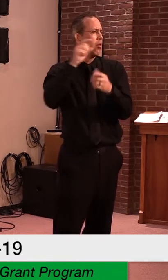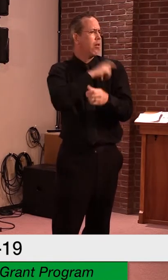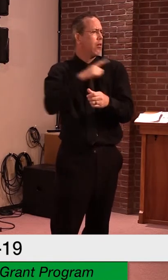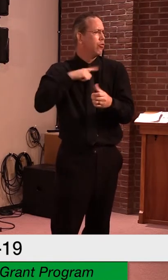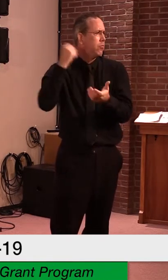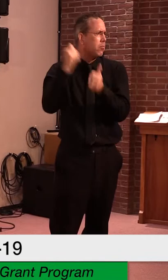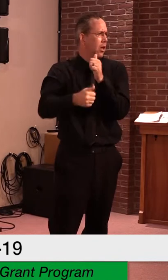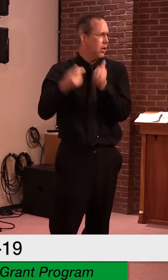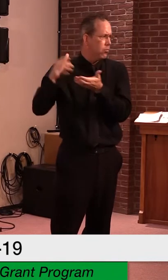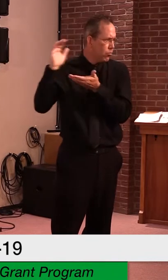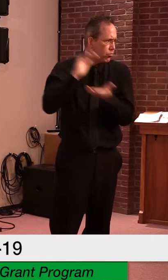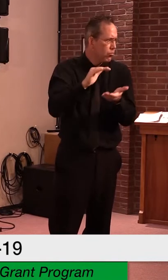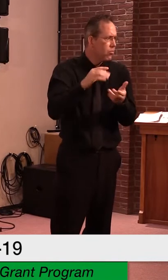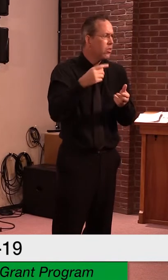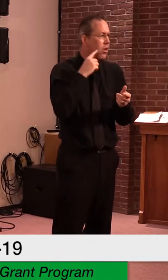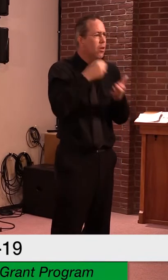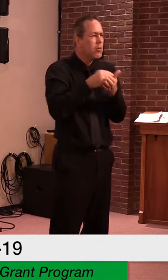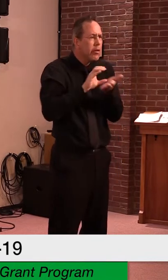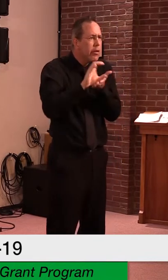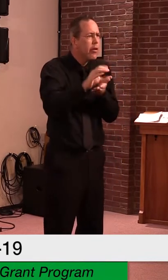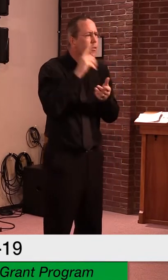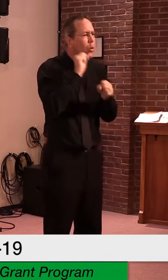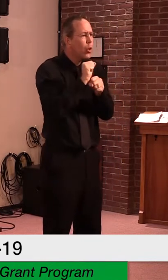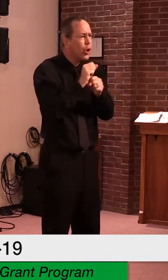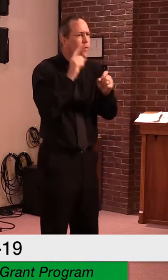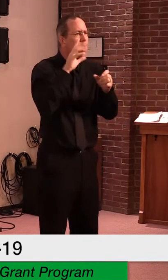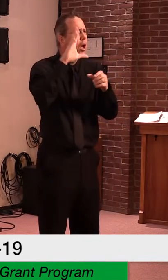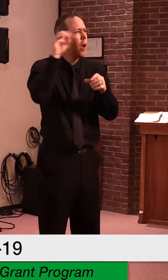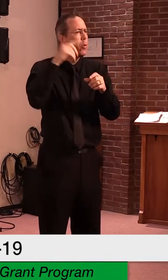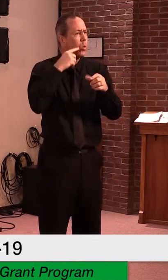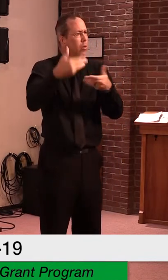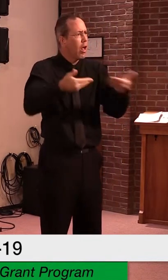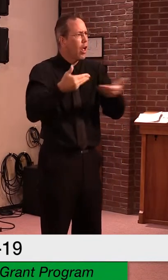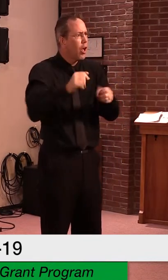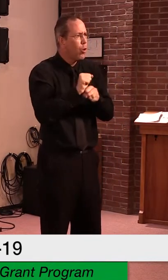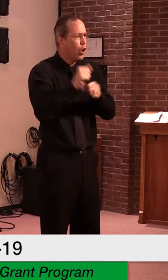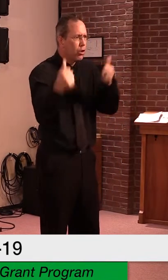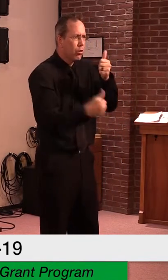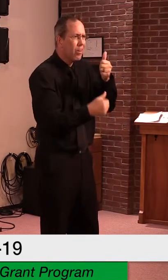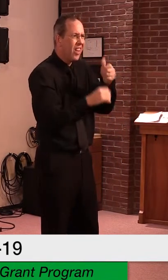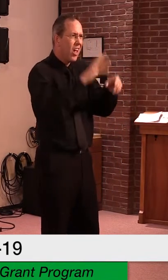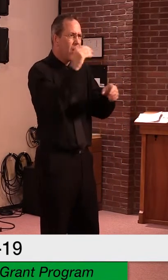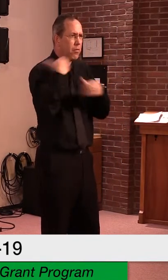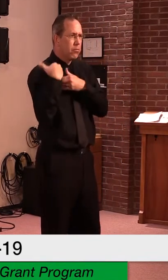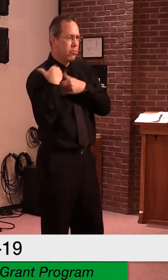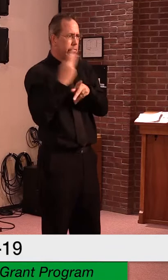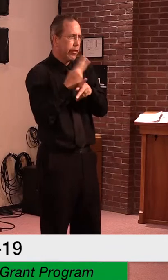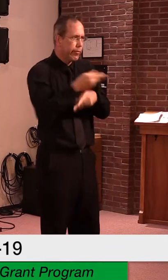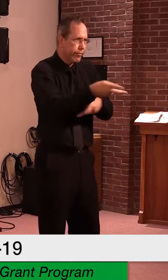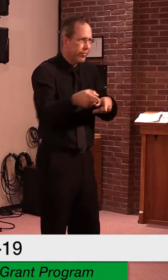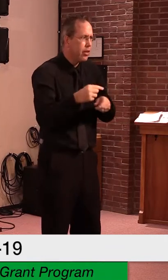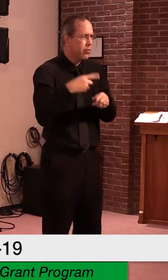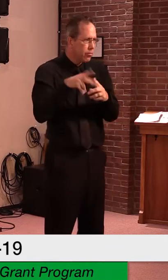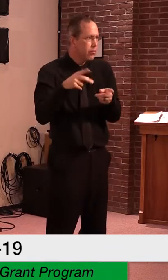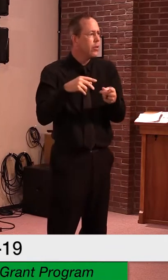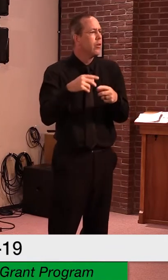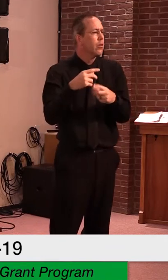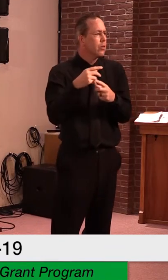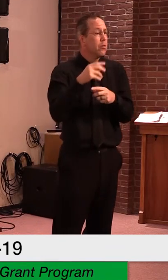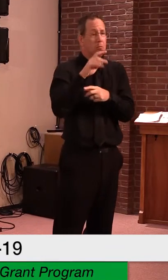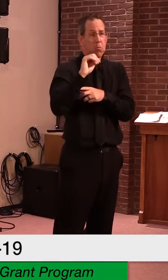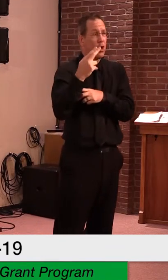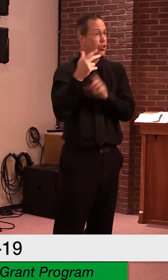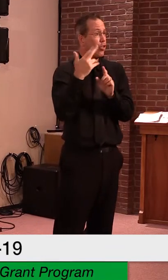during the COVID-19 public health emergency from March 13th to May 15th of this year.